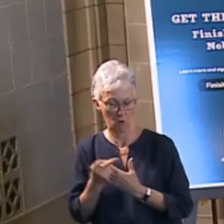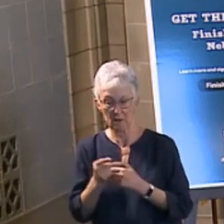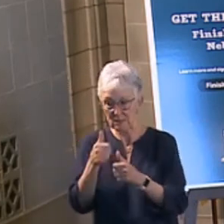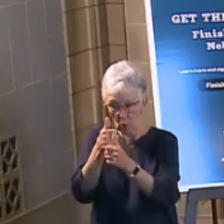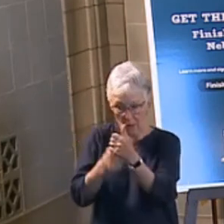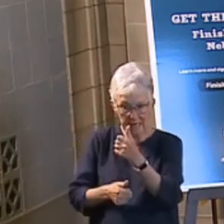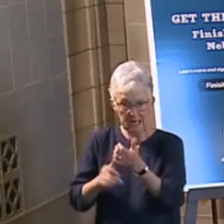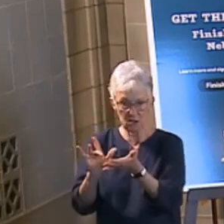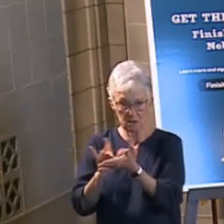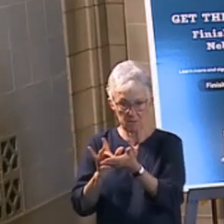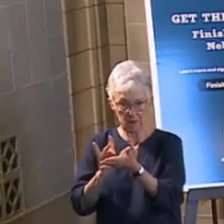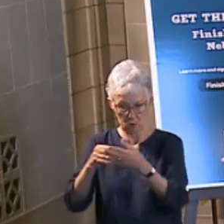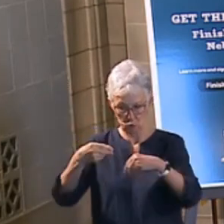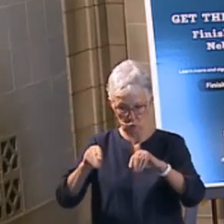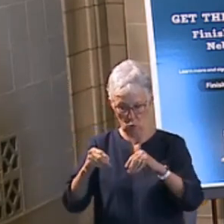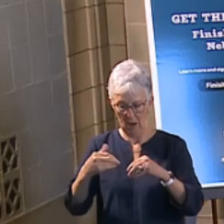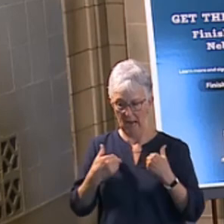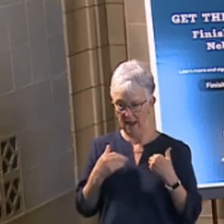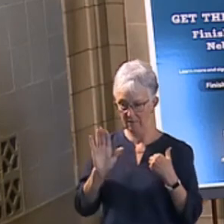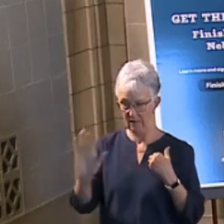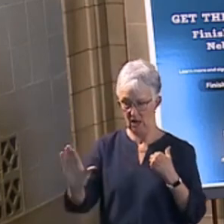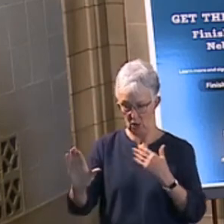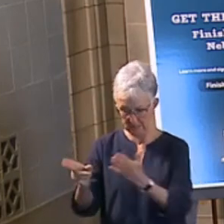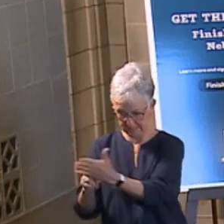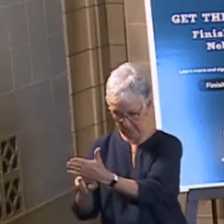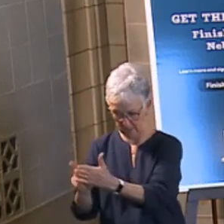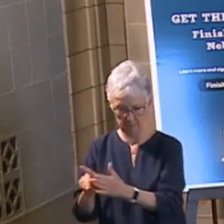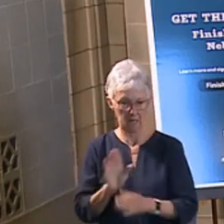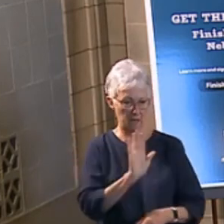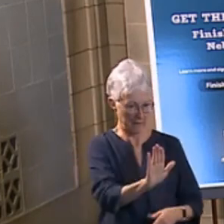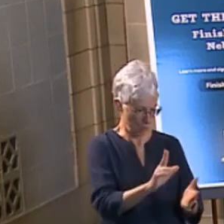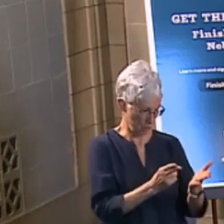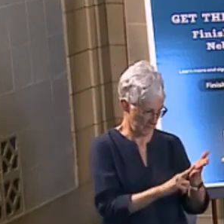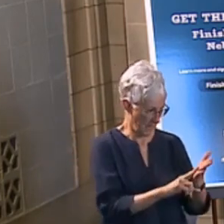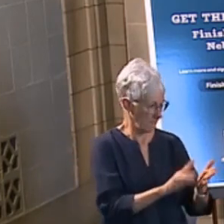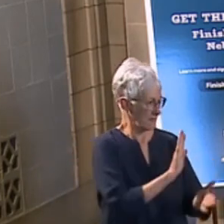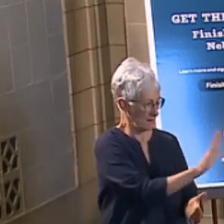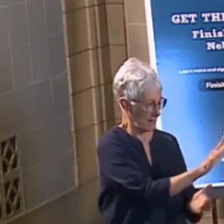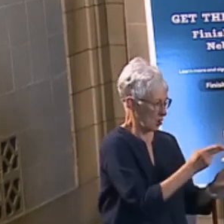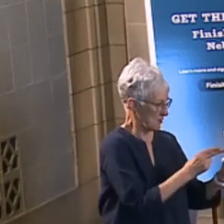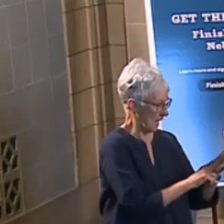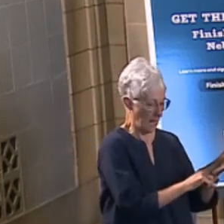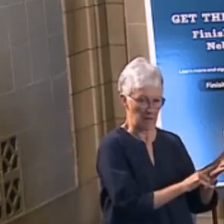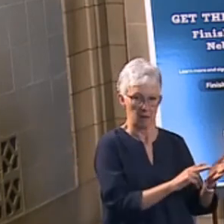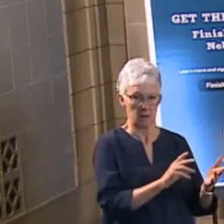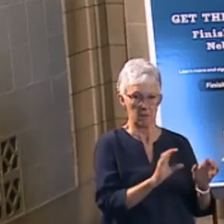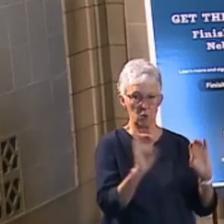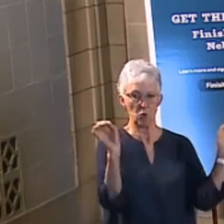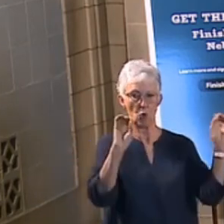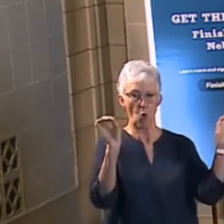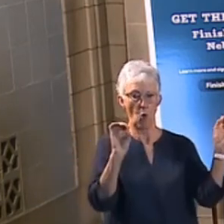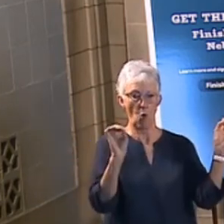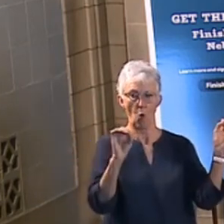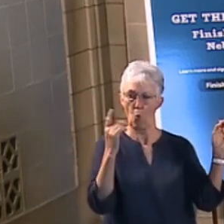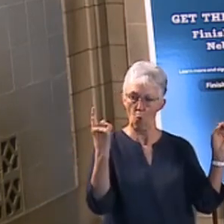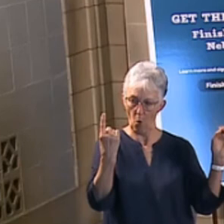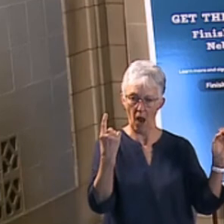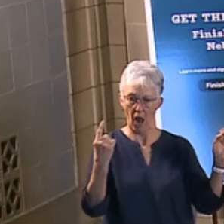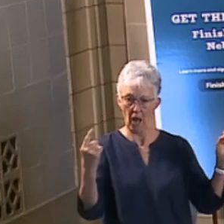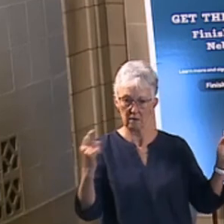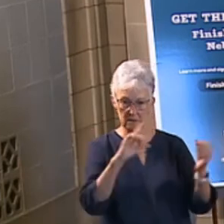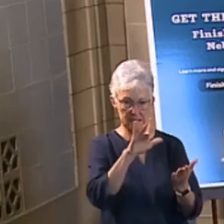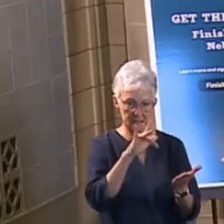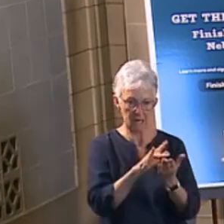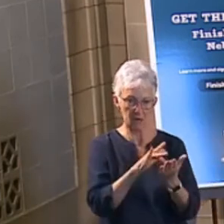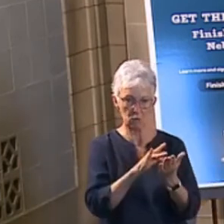Whereas if you'd sign up on vaccinate, you know, .ne.gov, that is, you know, actually soon will be operational for